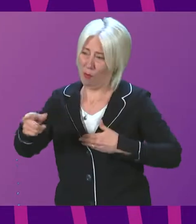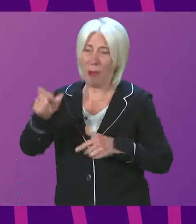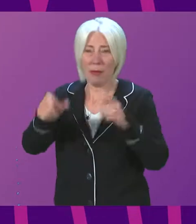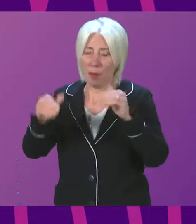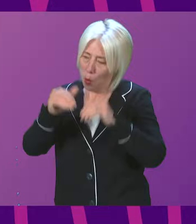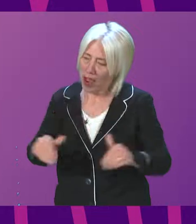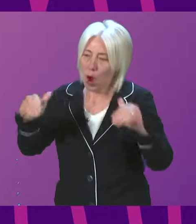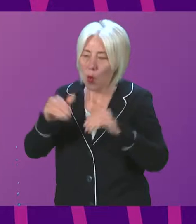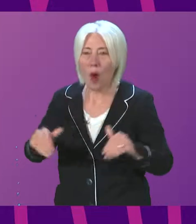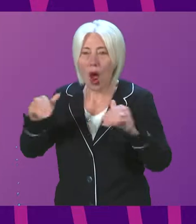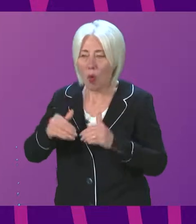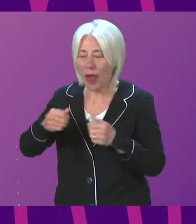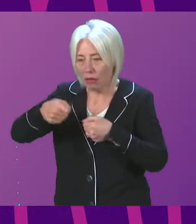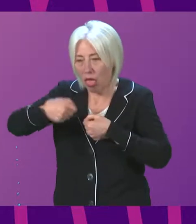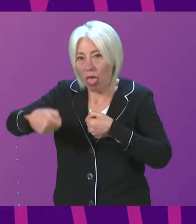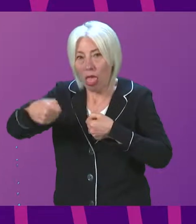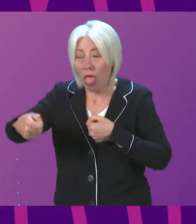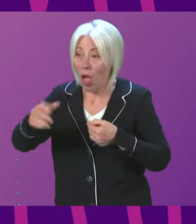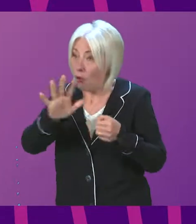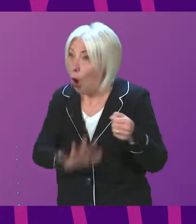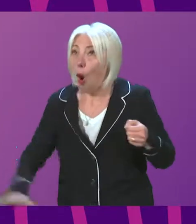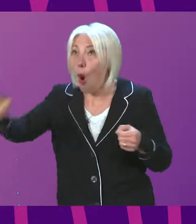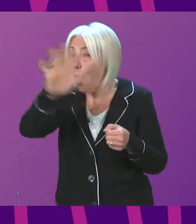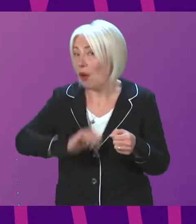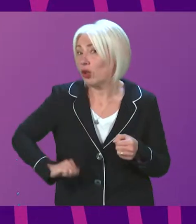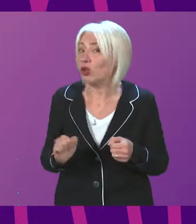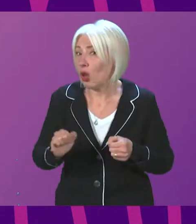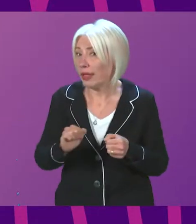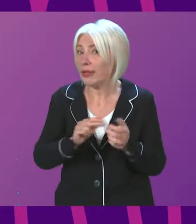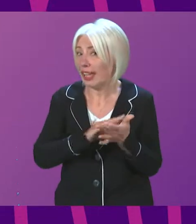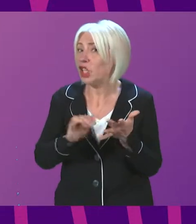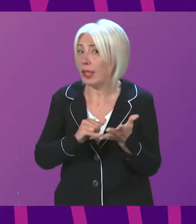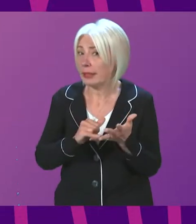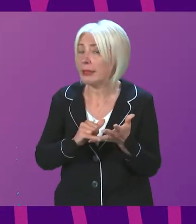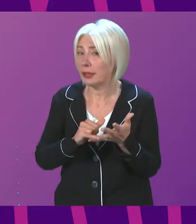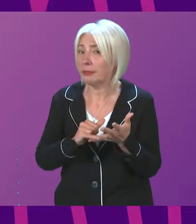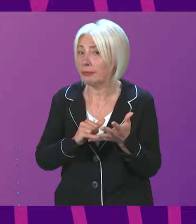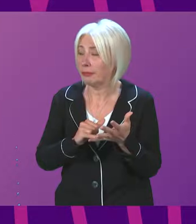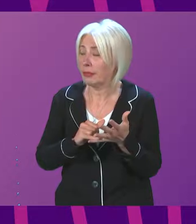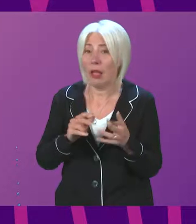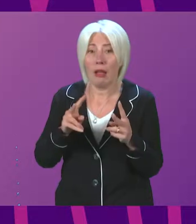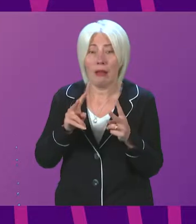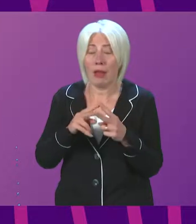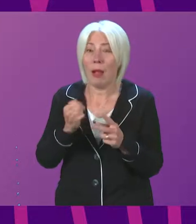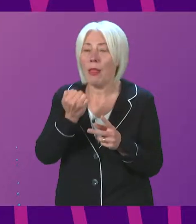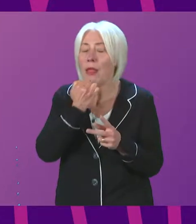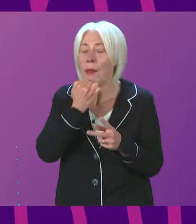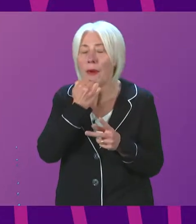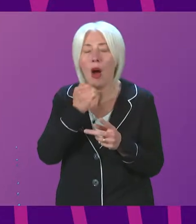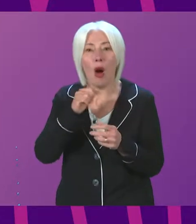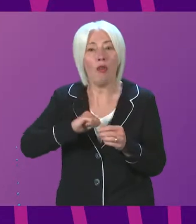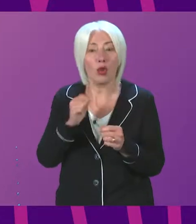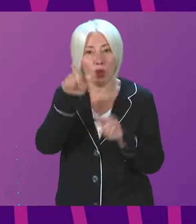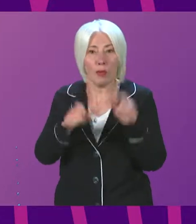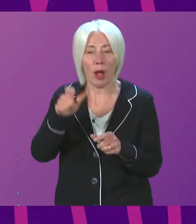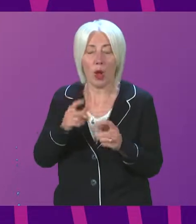times are a problem across every area of Scotland's NHS. Twice as many Scots are waiting over three months for key diagnostic